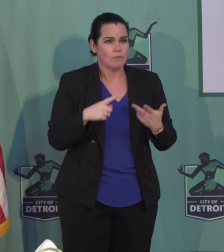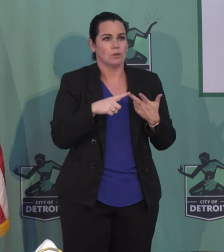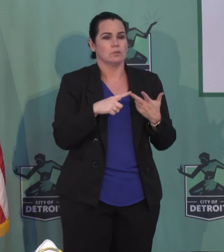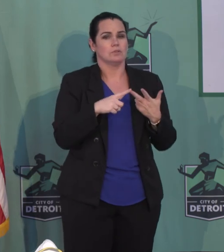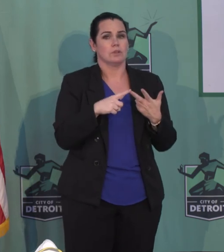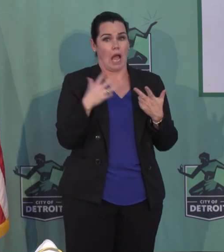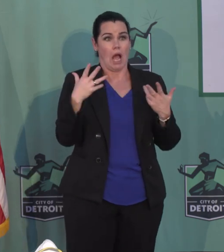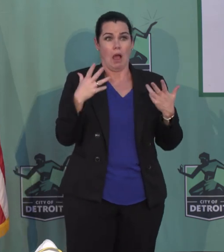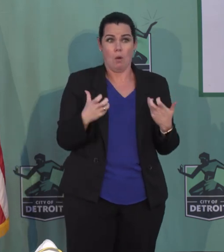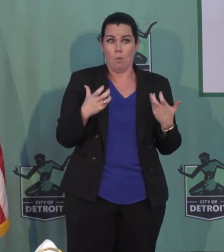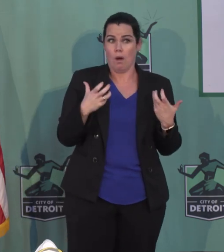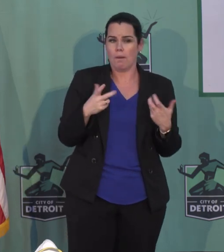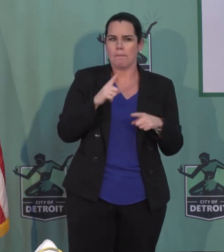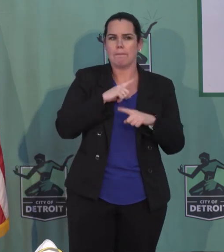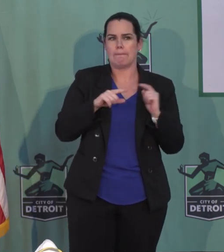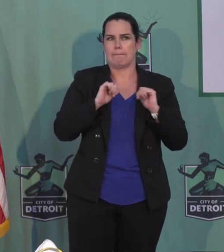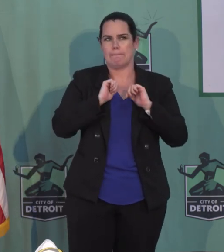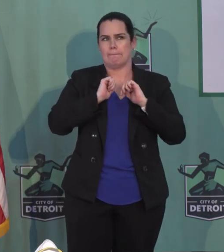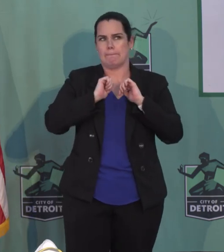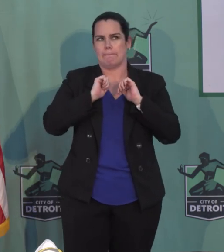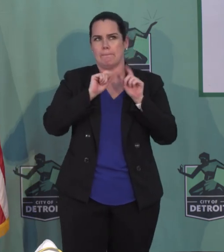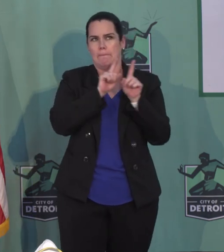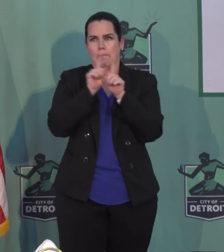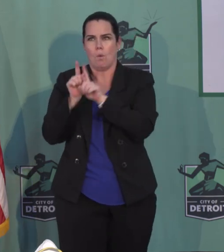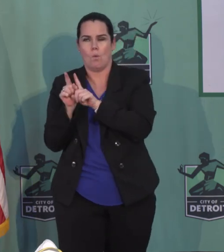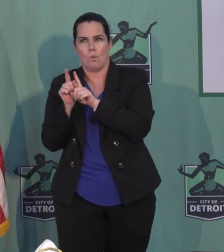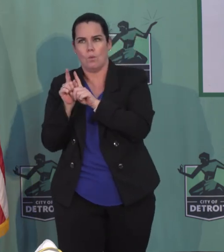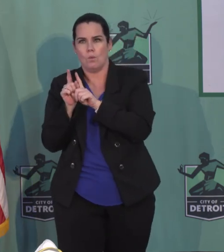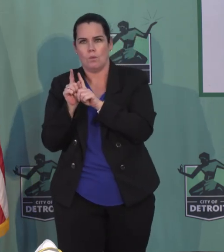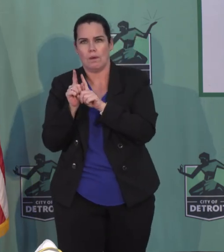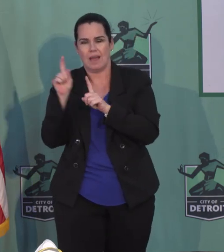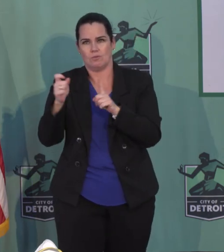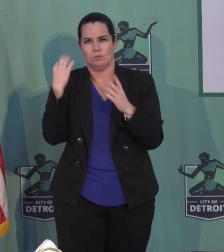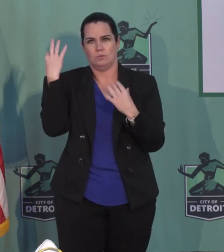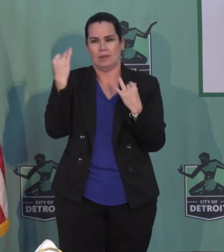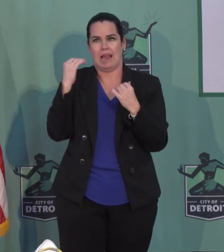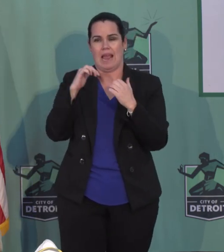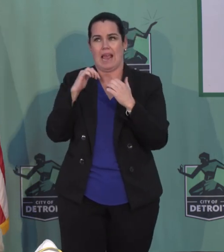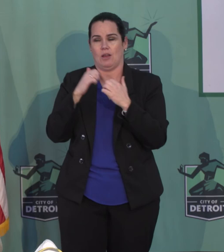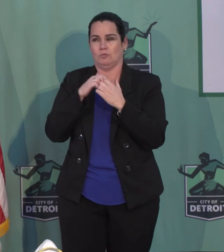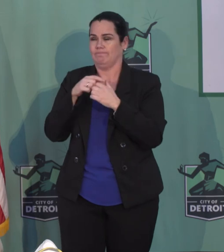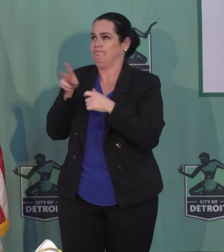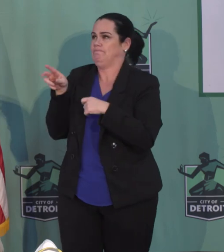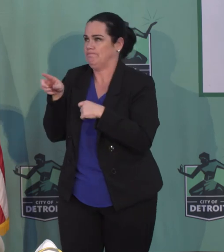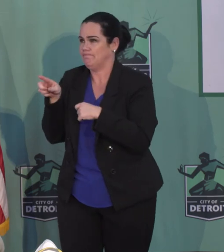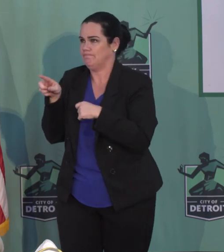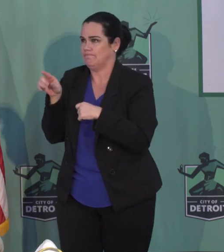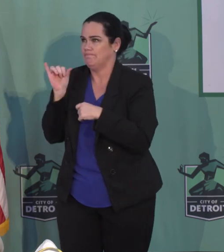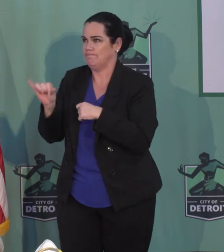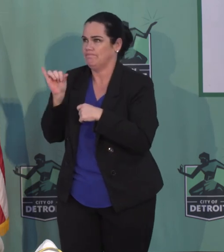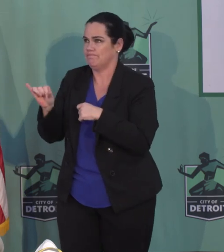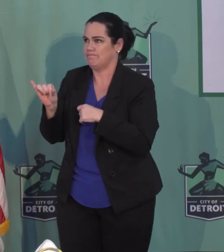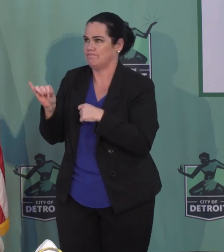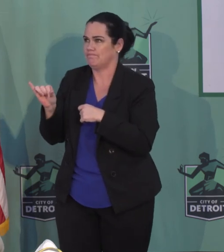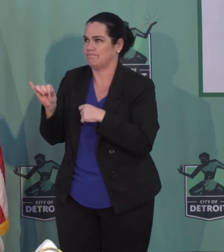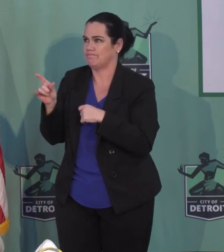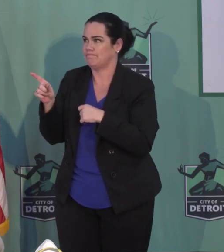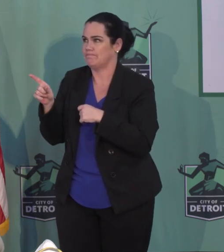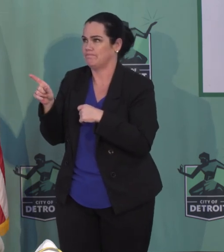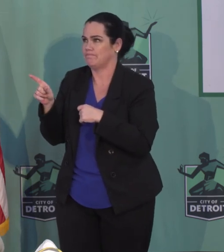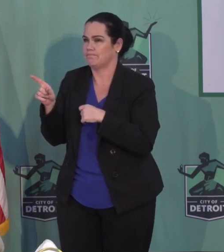the public every day. And also dealing with the reality that we couldn't be laying off